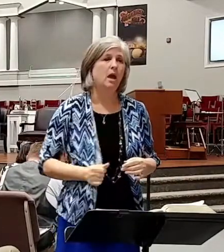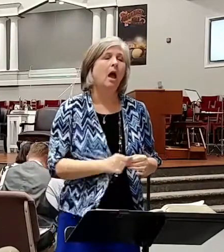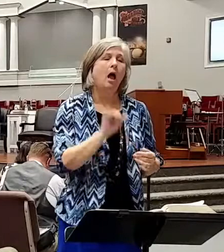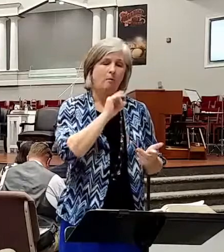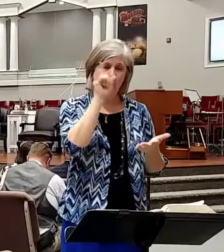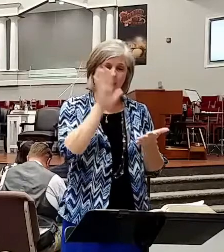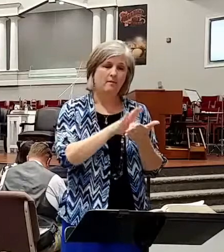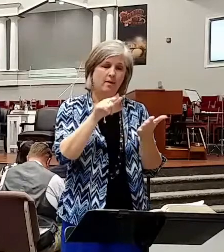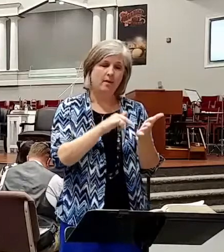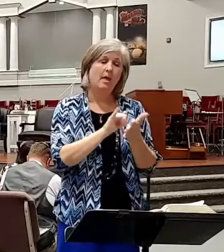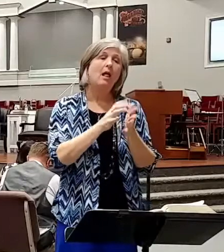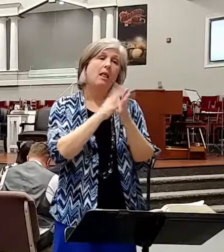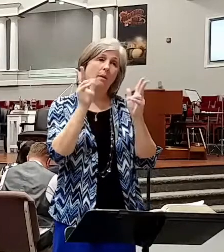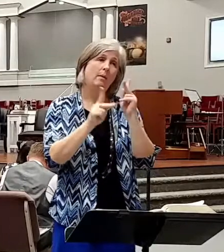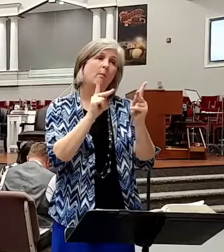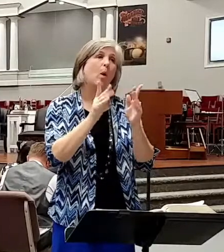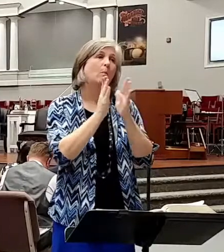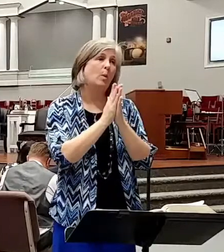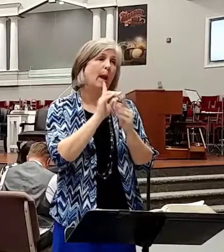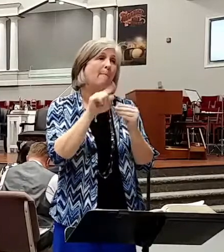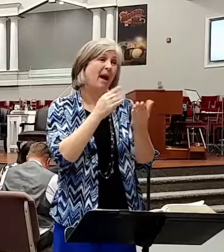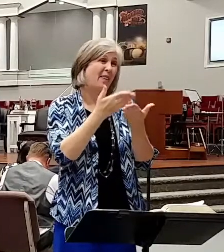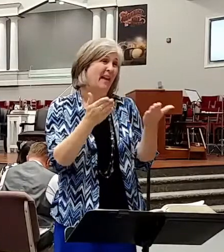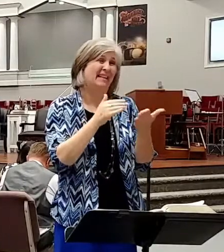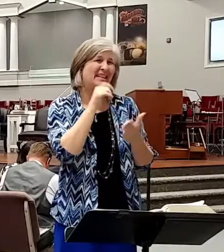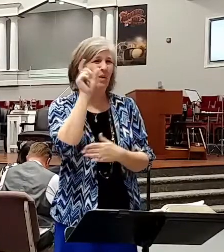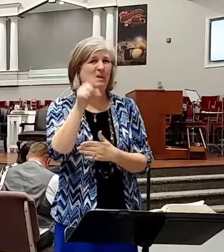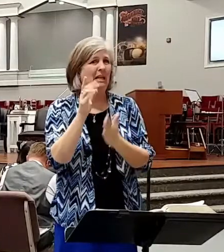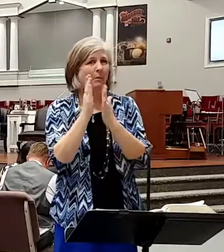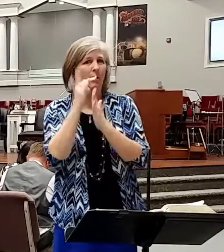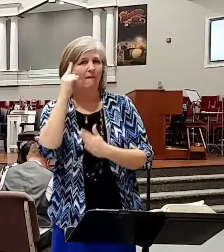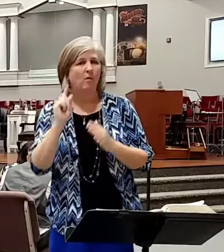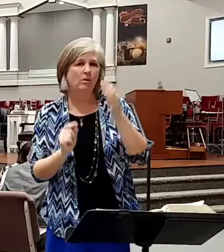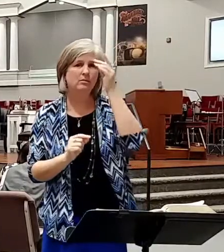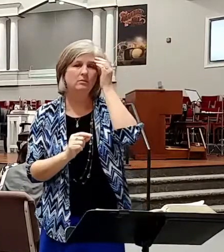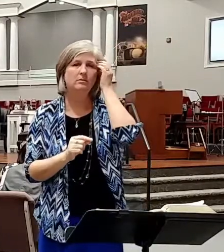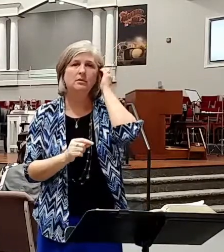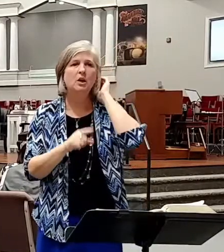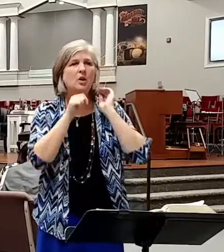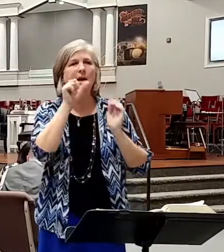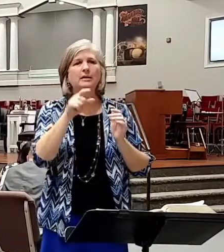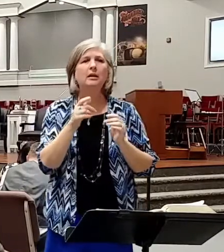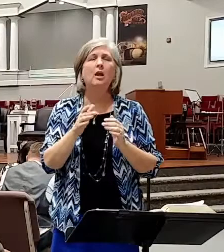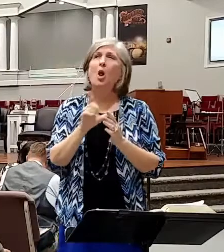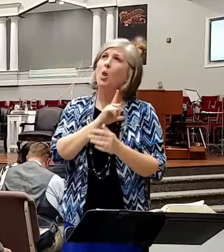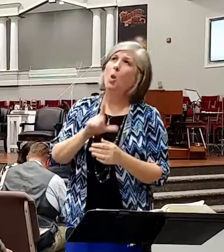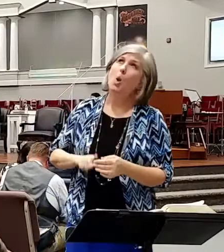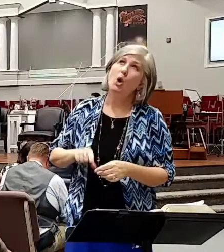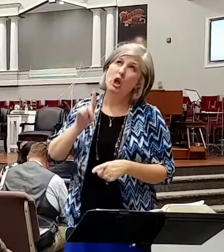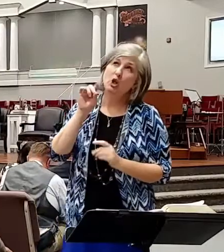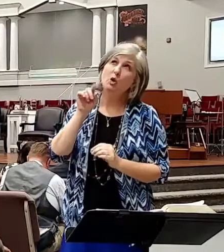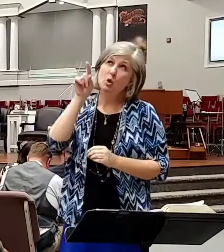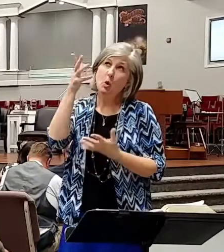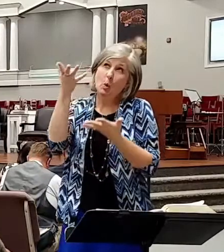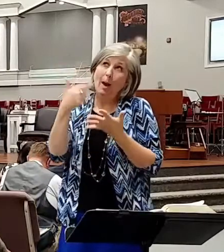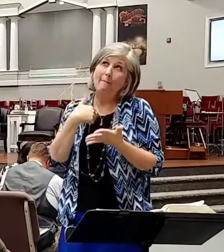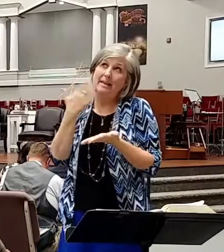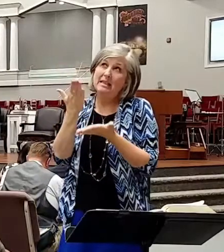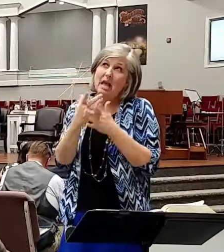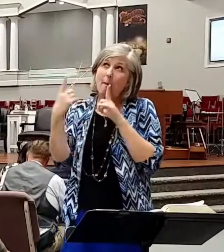that a whole lot of people are praying about things they don't need to be praying about you ain't got to pray Lord now you want me to quit gospel if you do now I'd be happy to do it you